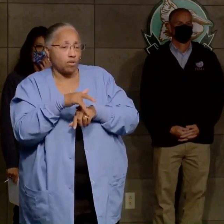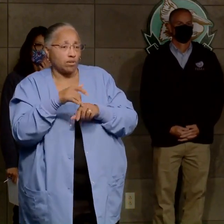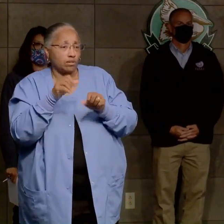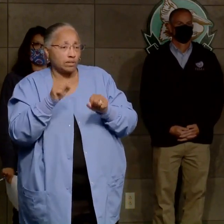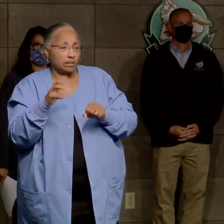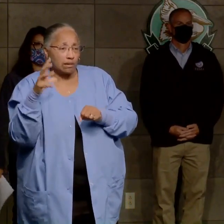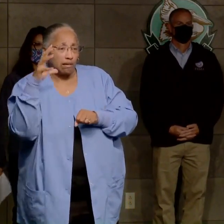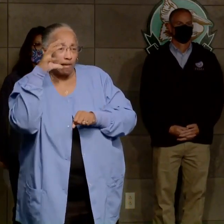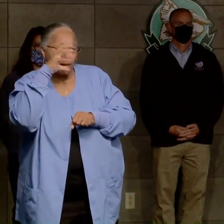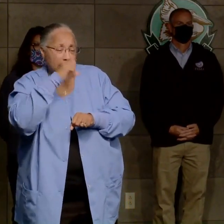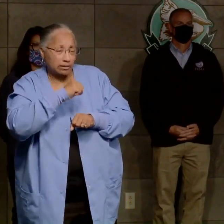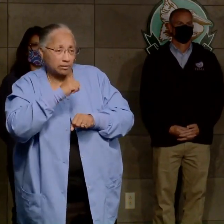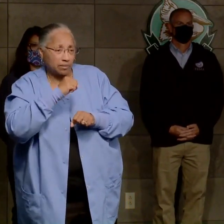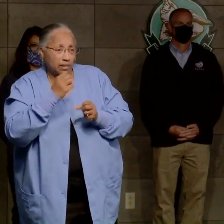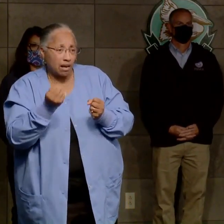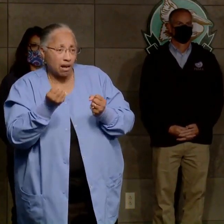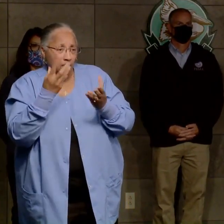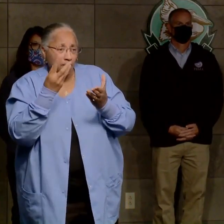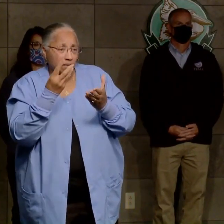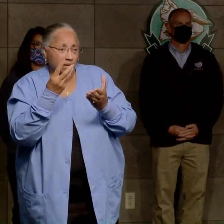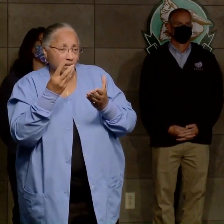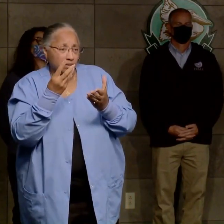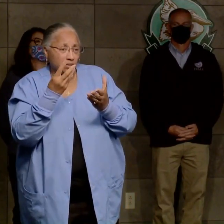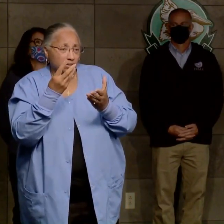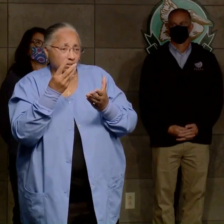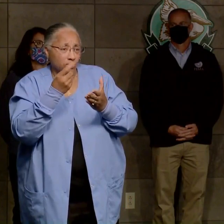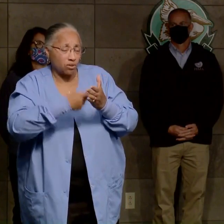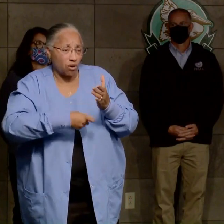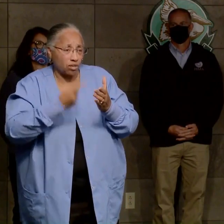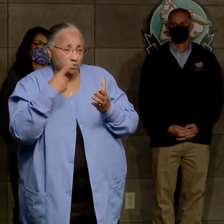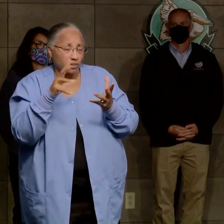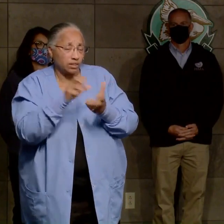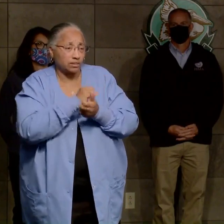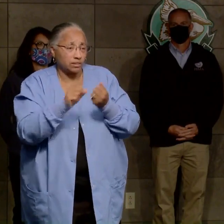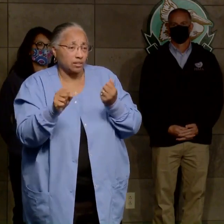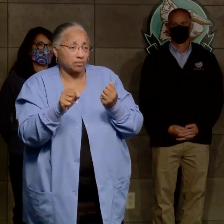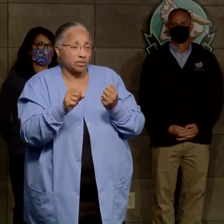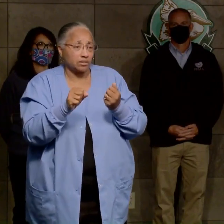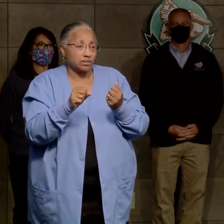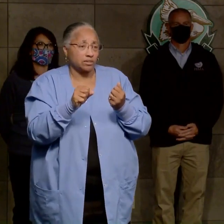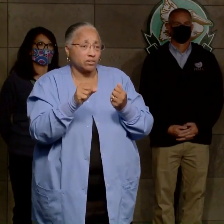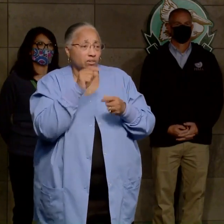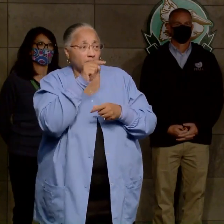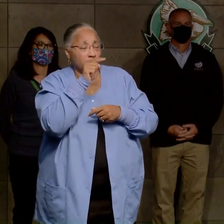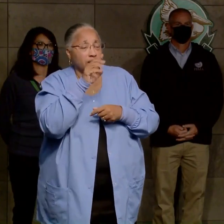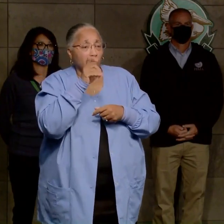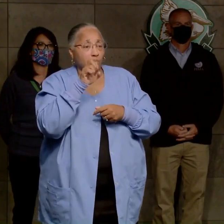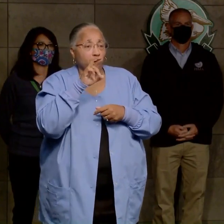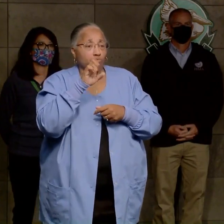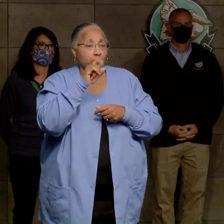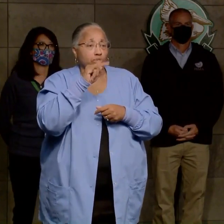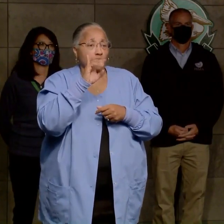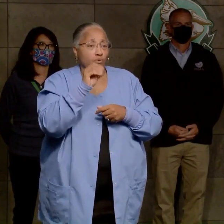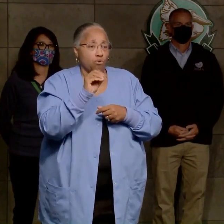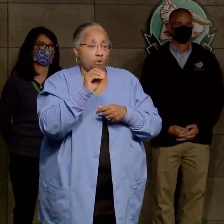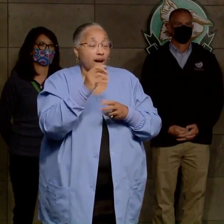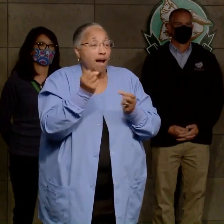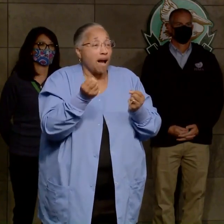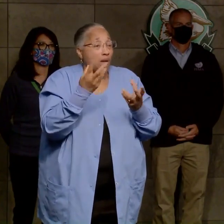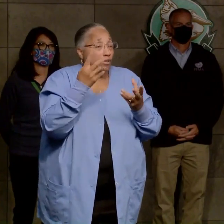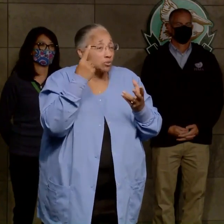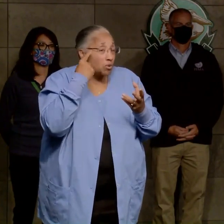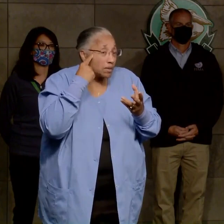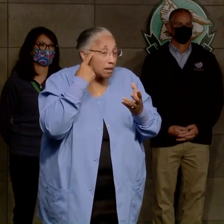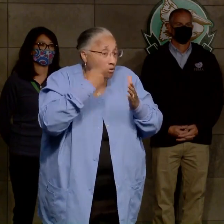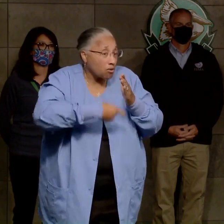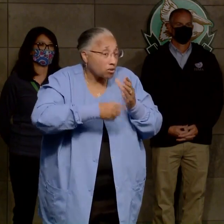amount of damage at Ballpark. And so far, the burrito level, how much did that cost? Yeah, I don't have